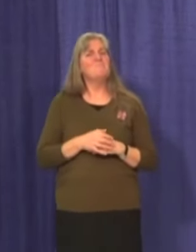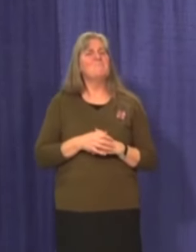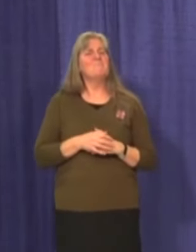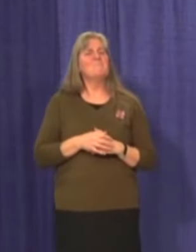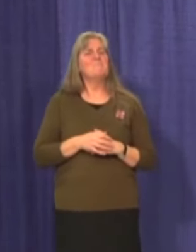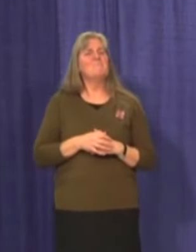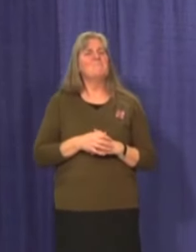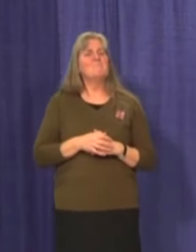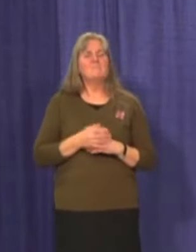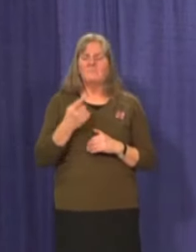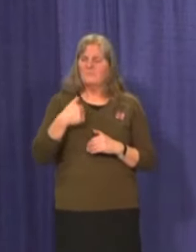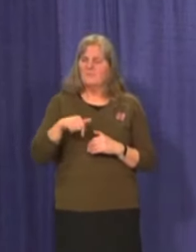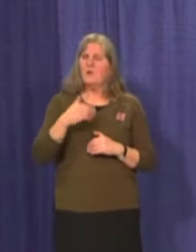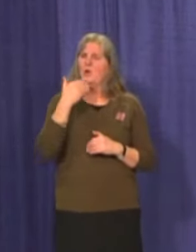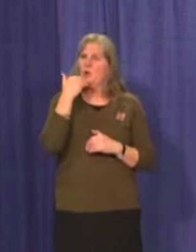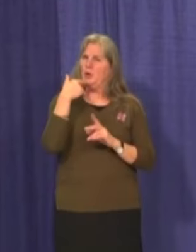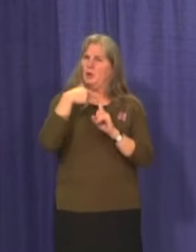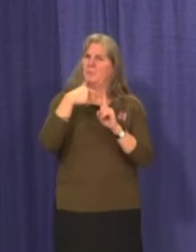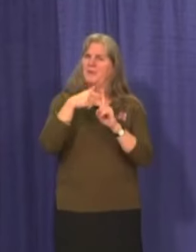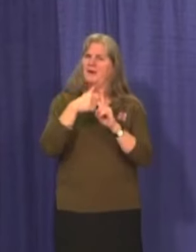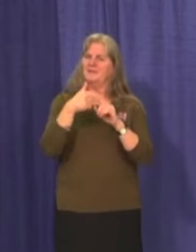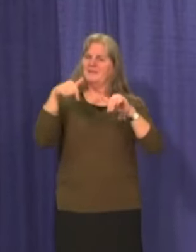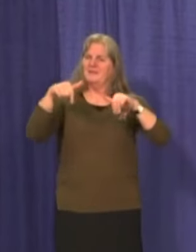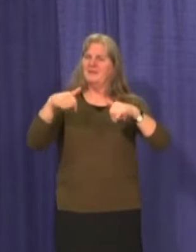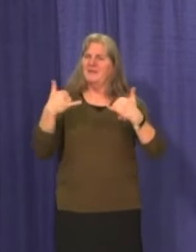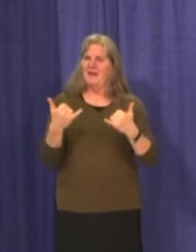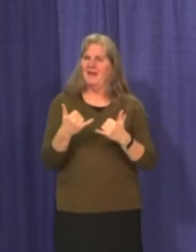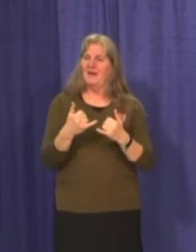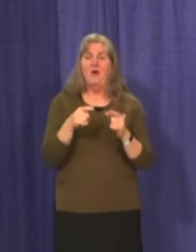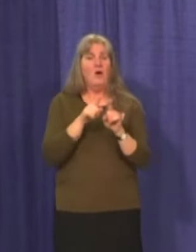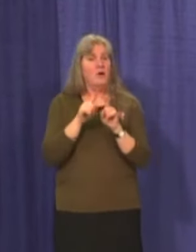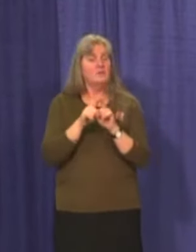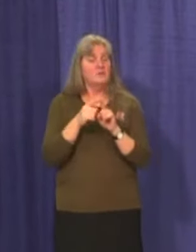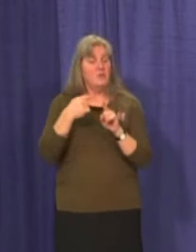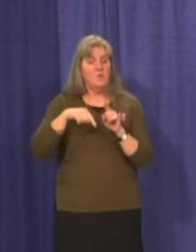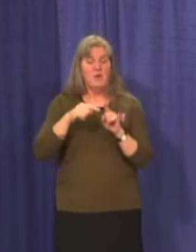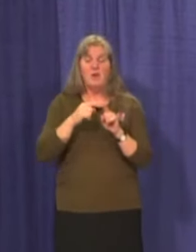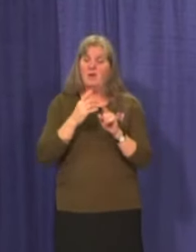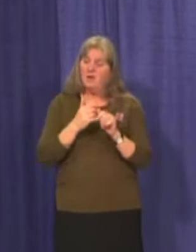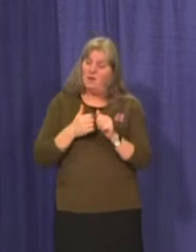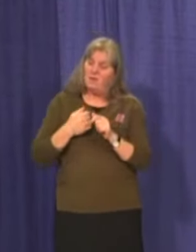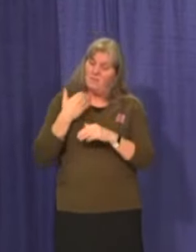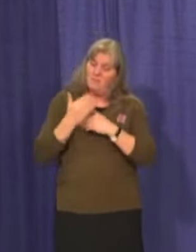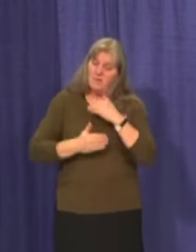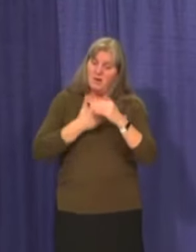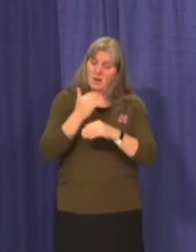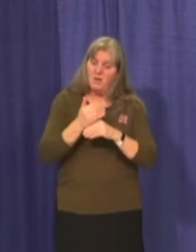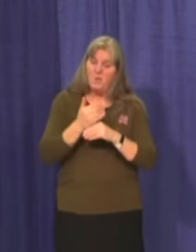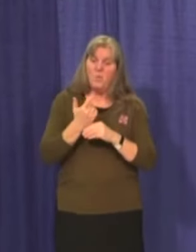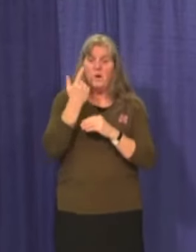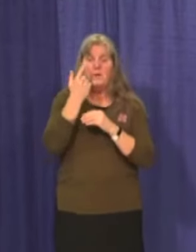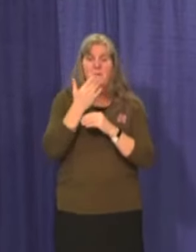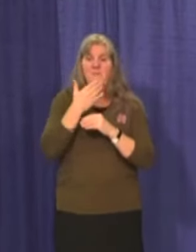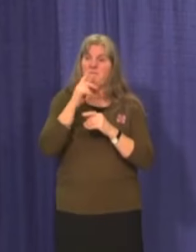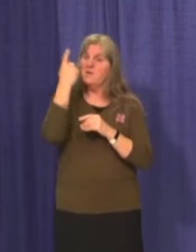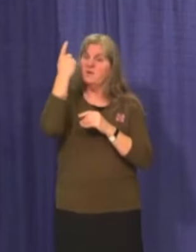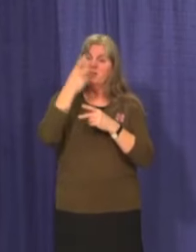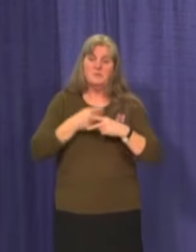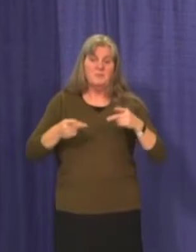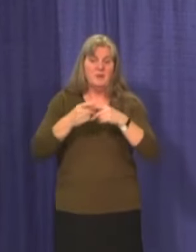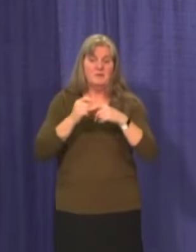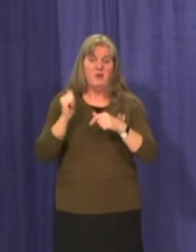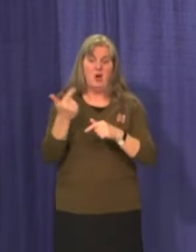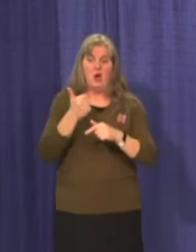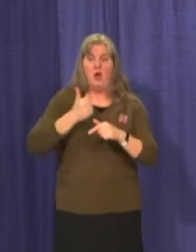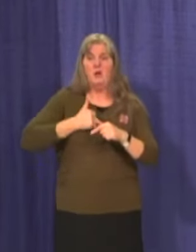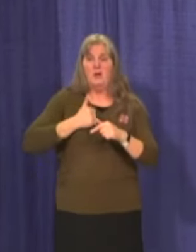We are in a good place, and the fact that we remain on track to be one of the first jurisdictions in Canada to vaccinate most of their adult